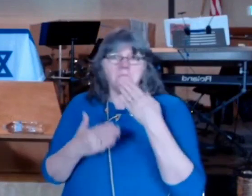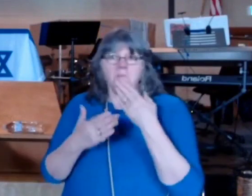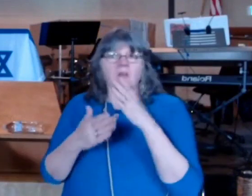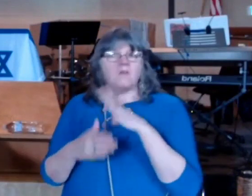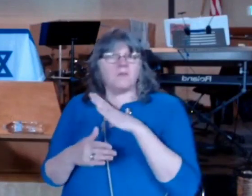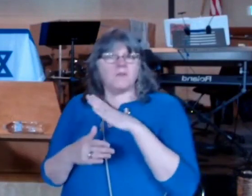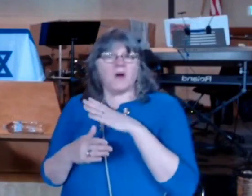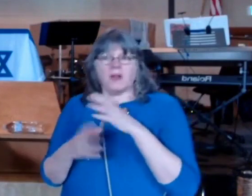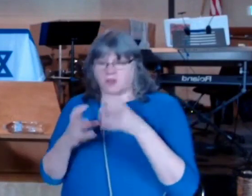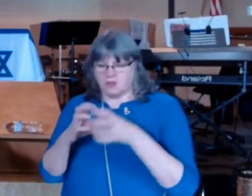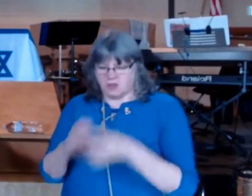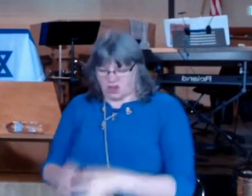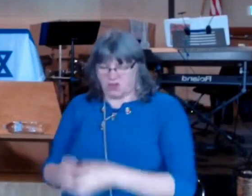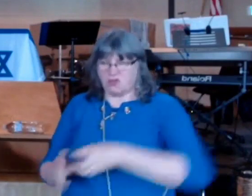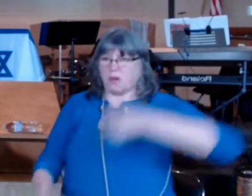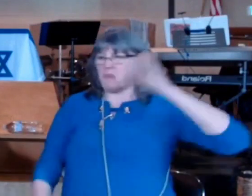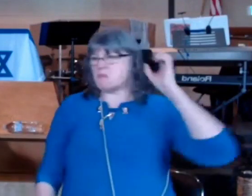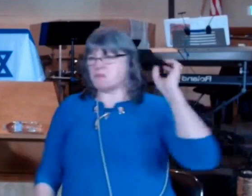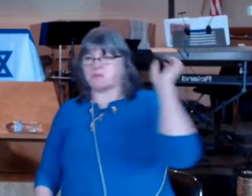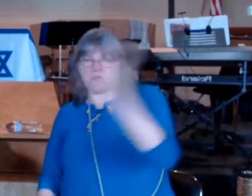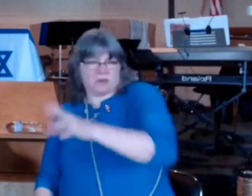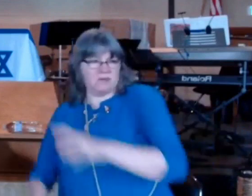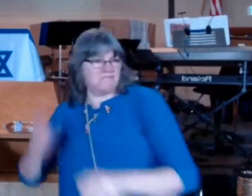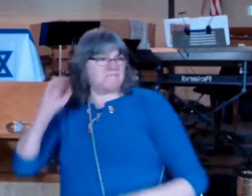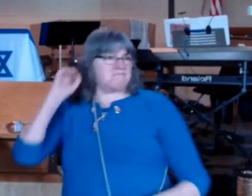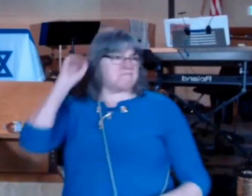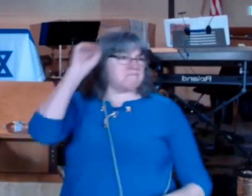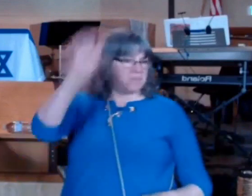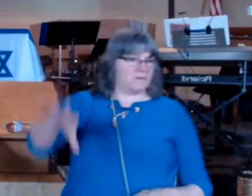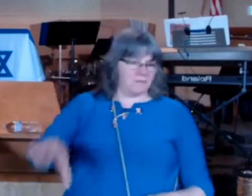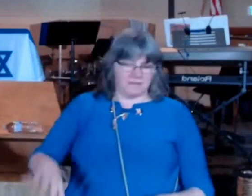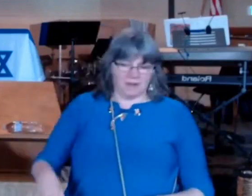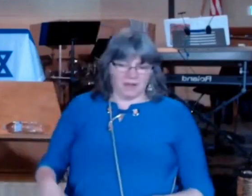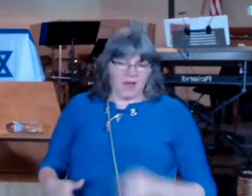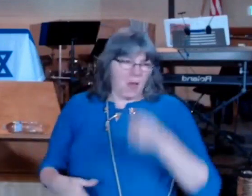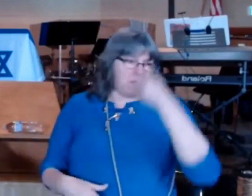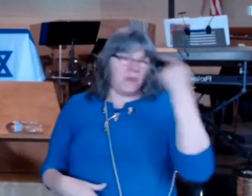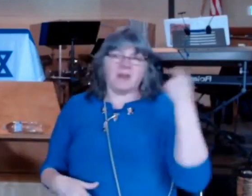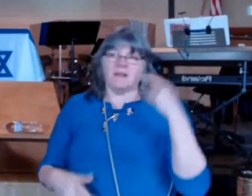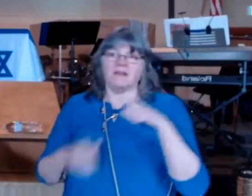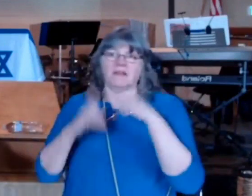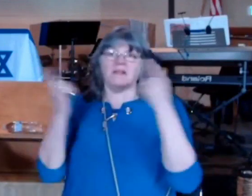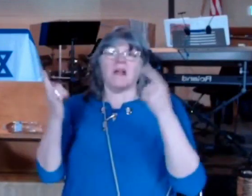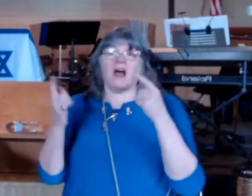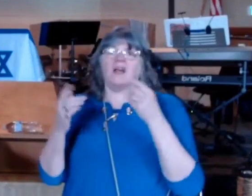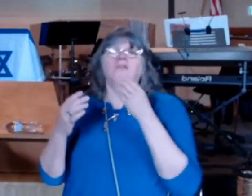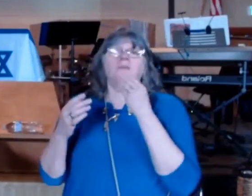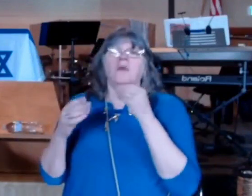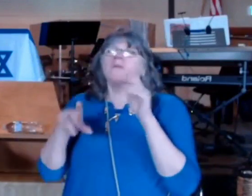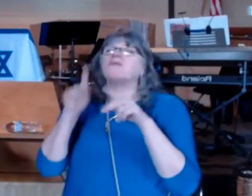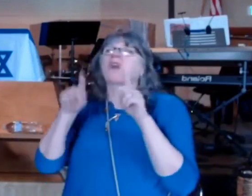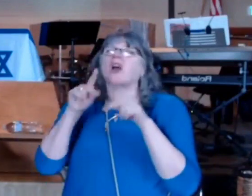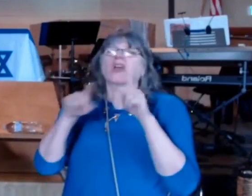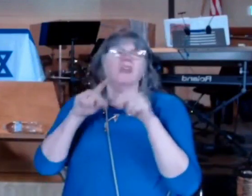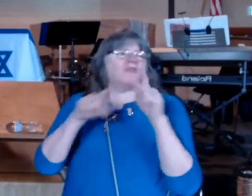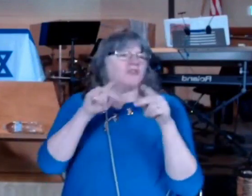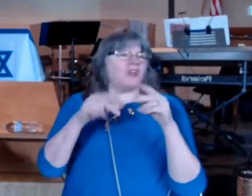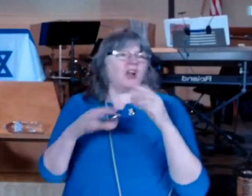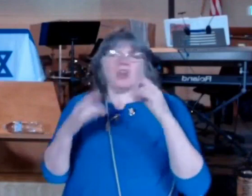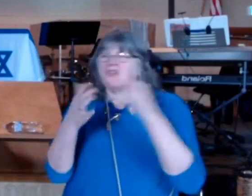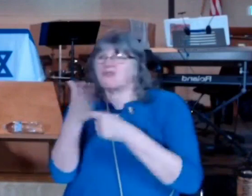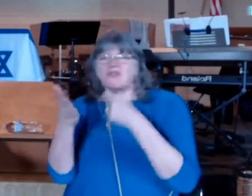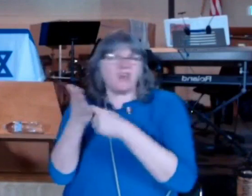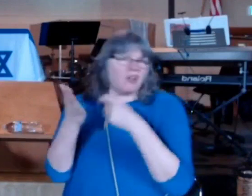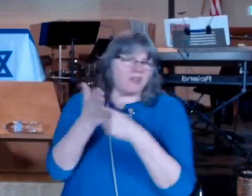we also learn in some places that women are unclean during their monthly that anyone